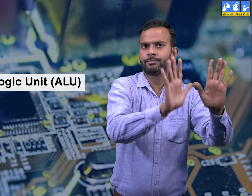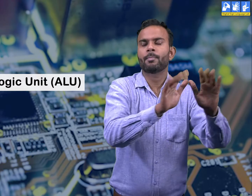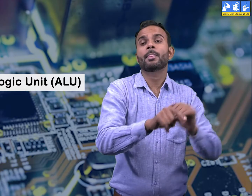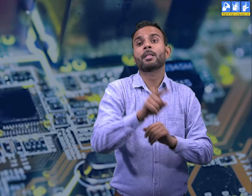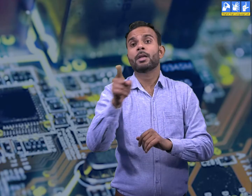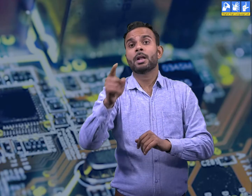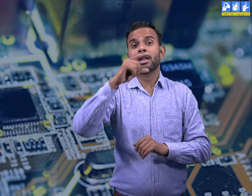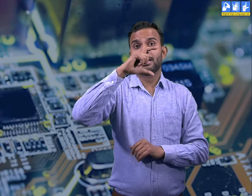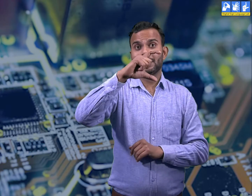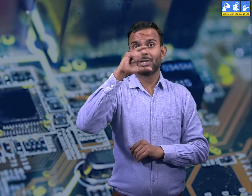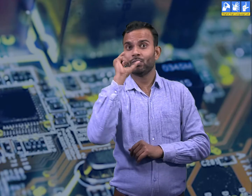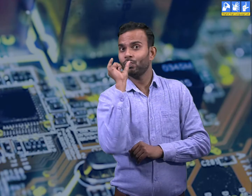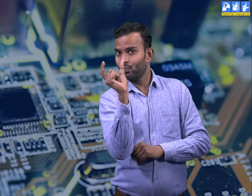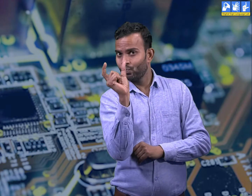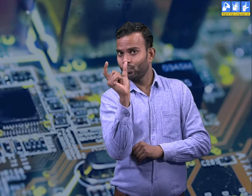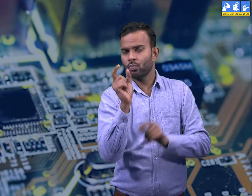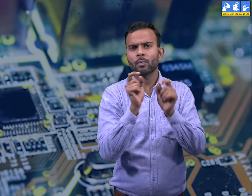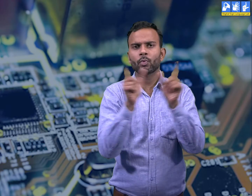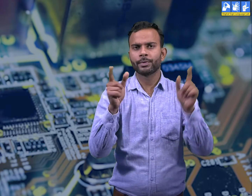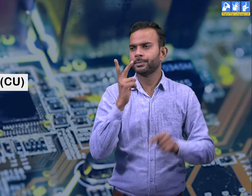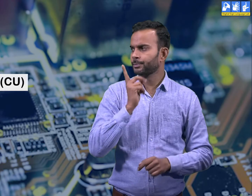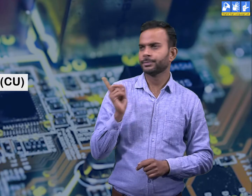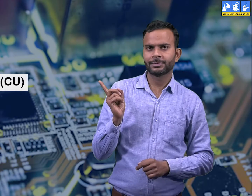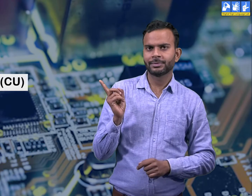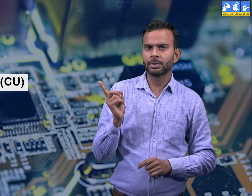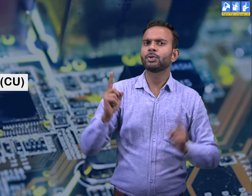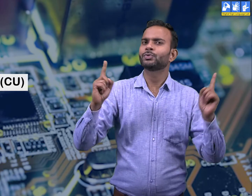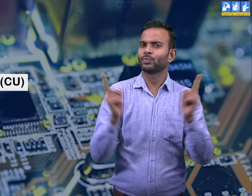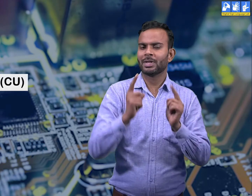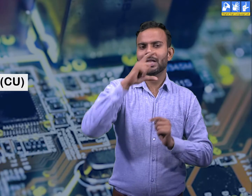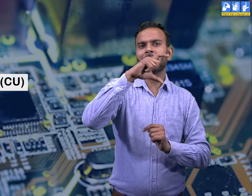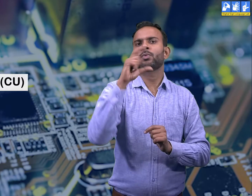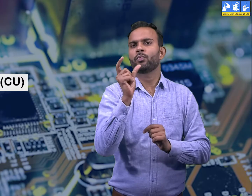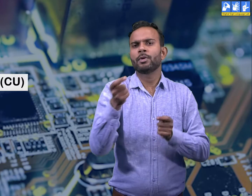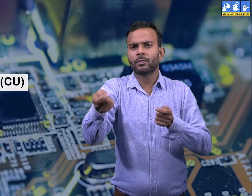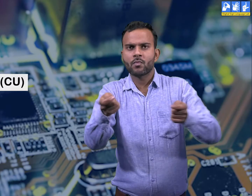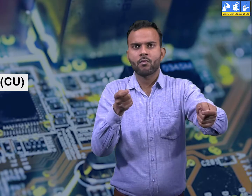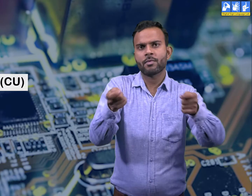Secondly, control unit i.e. CU